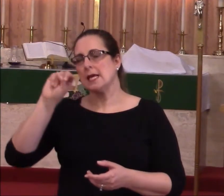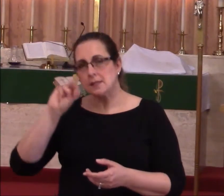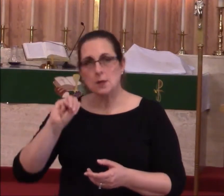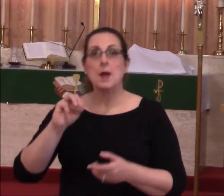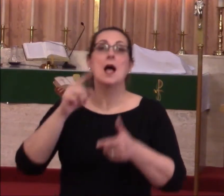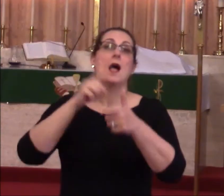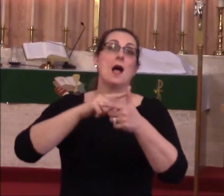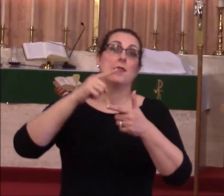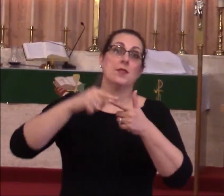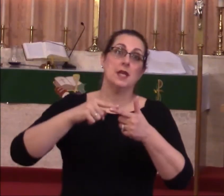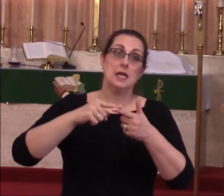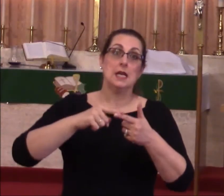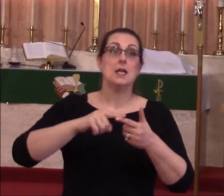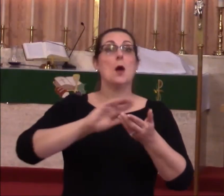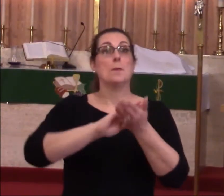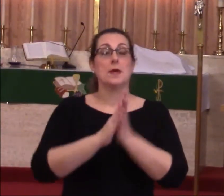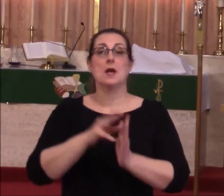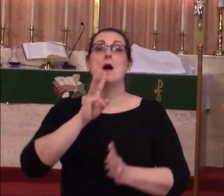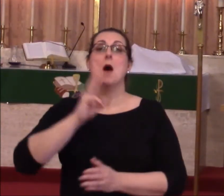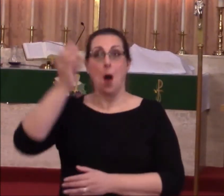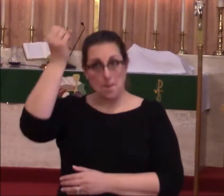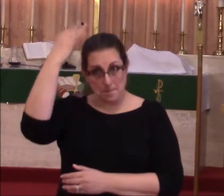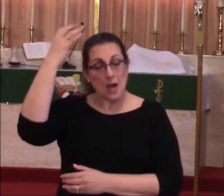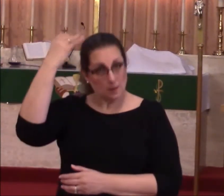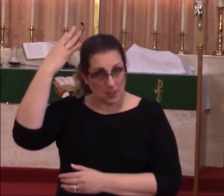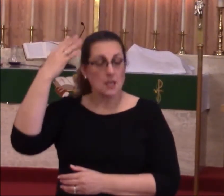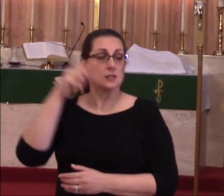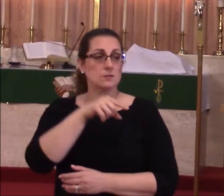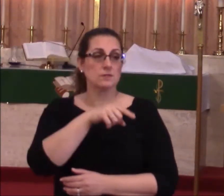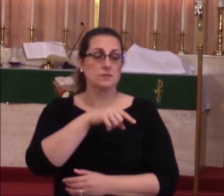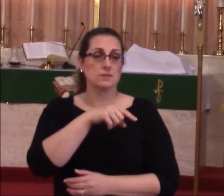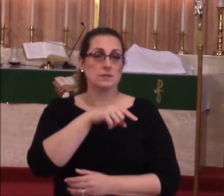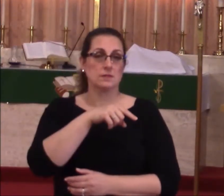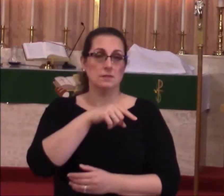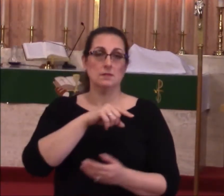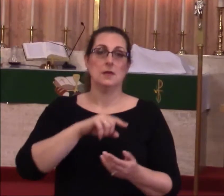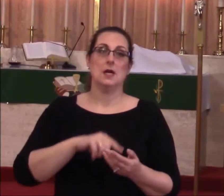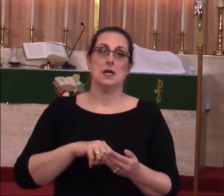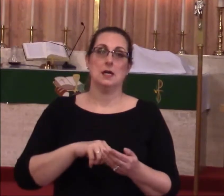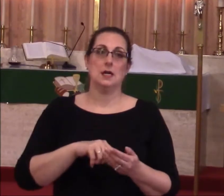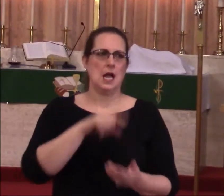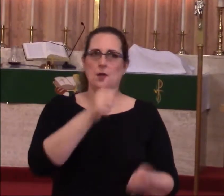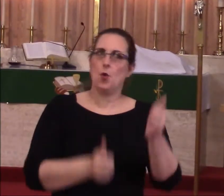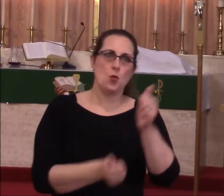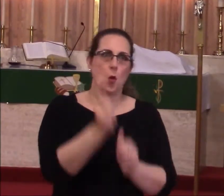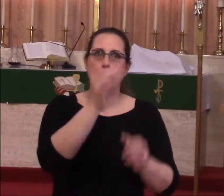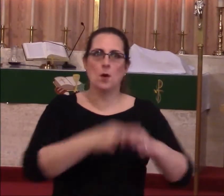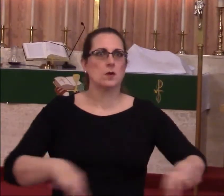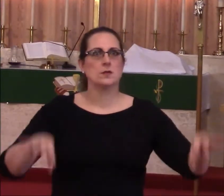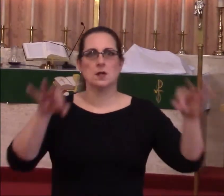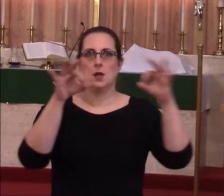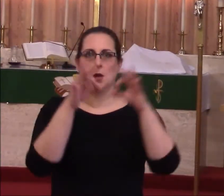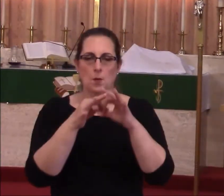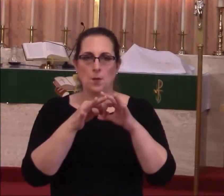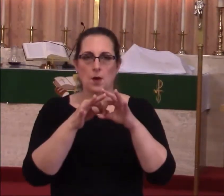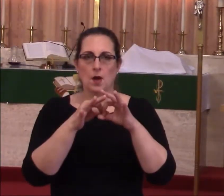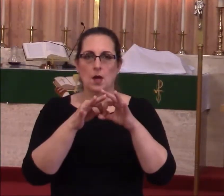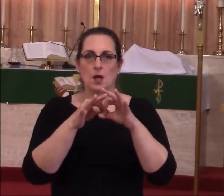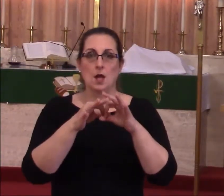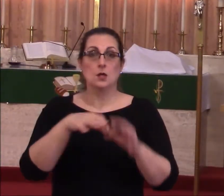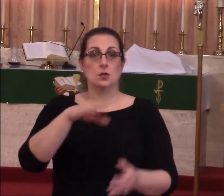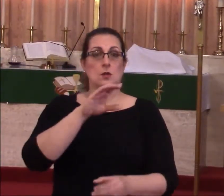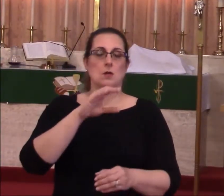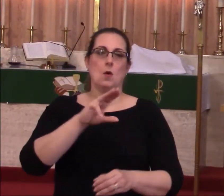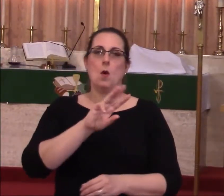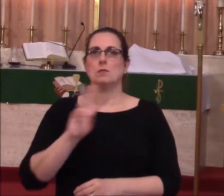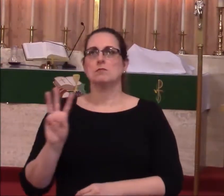finally was baptized by St. Ambrose of Milan and became arguably the most important Western church father.